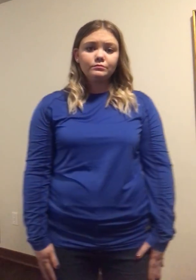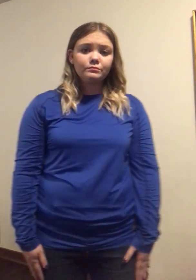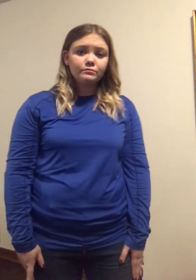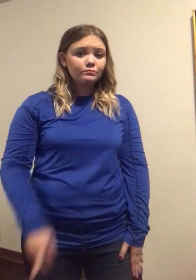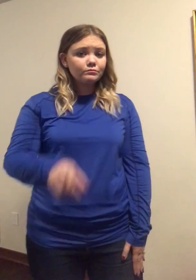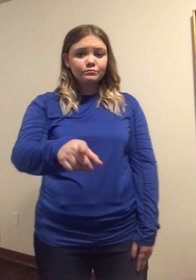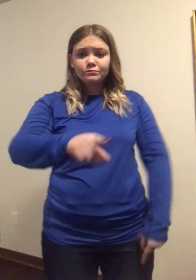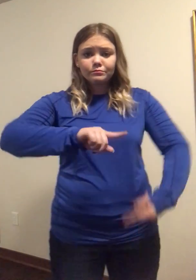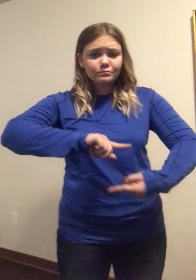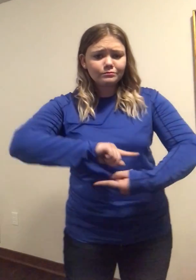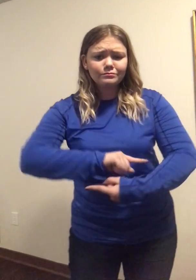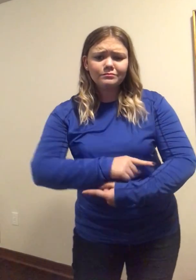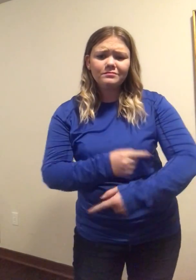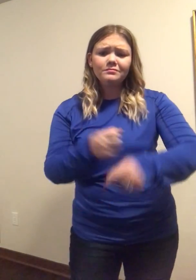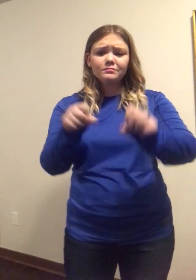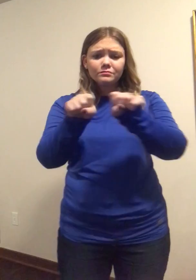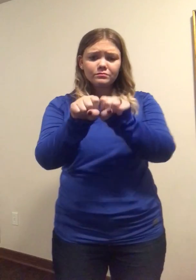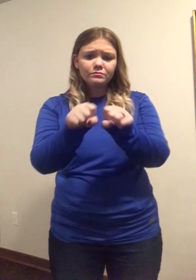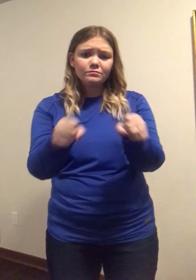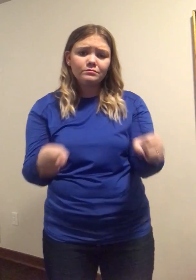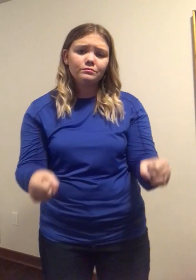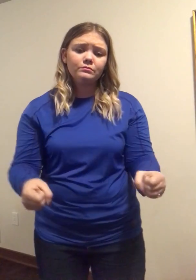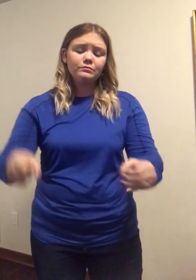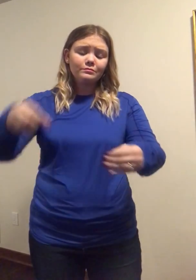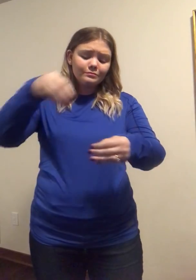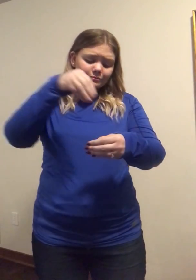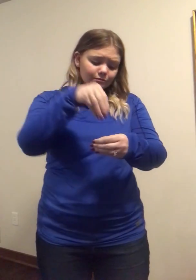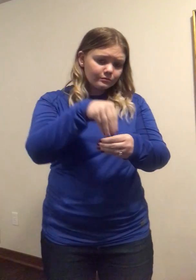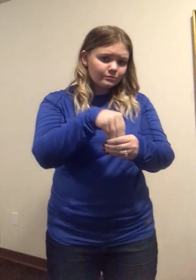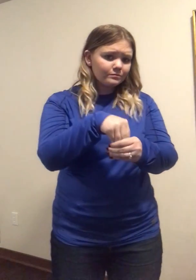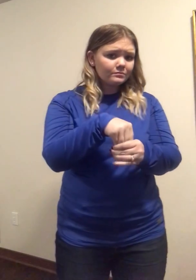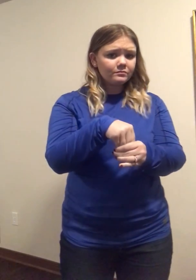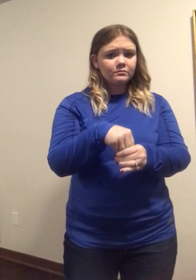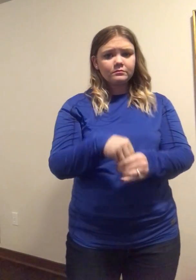Are you hurting, broken, thin?